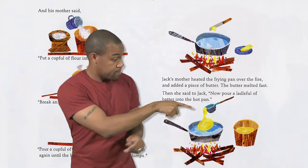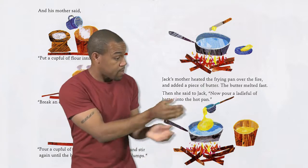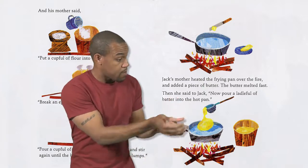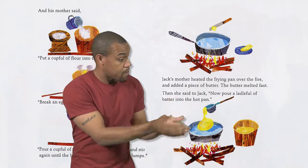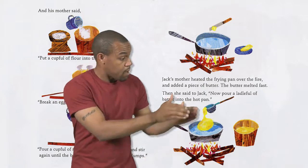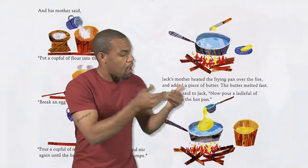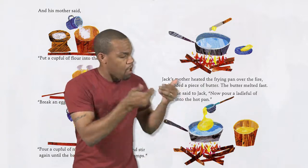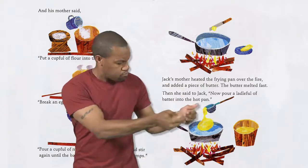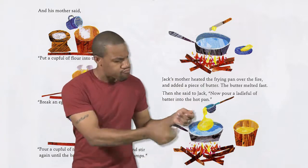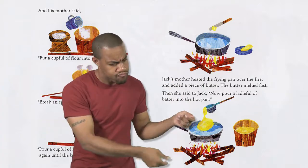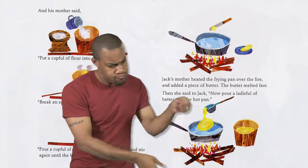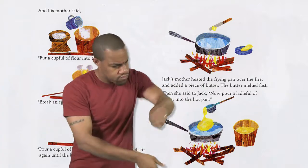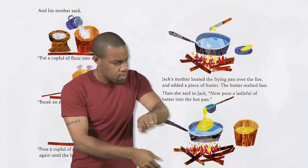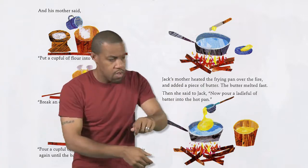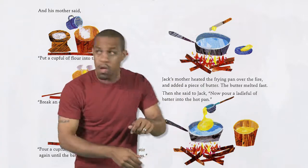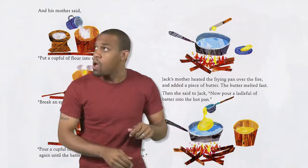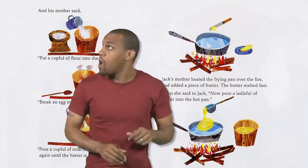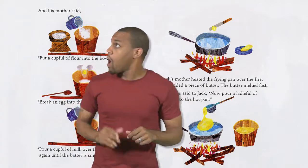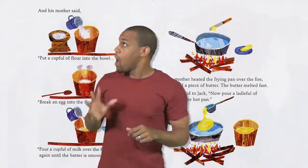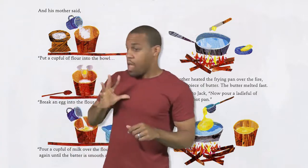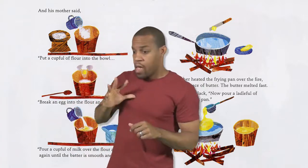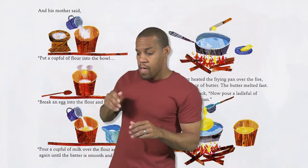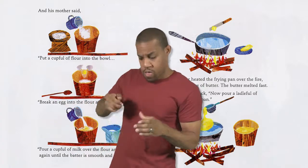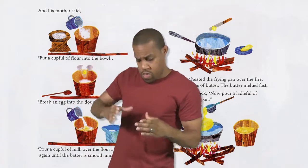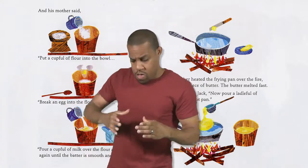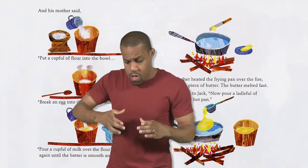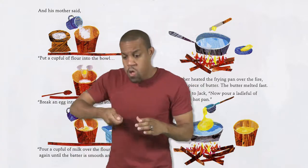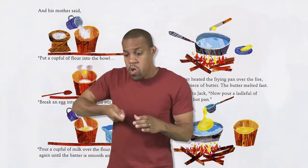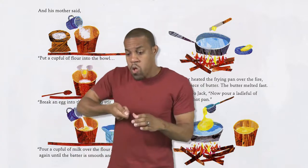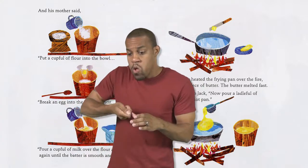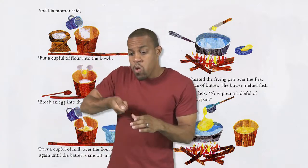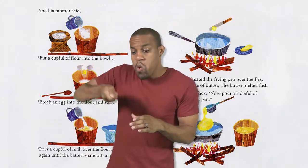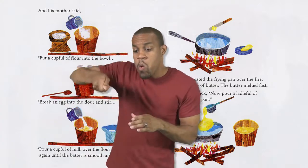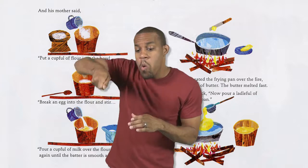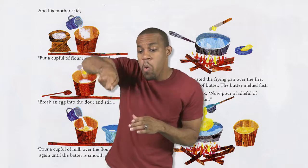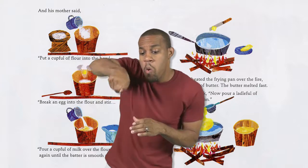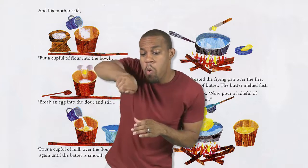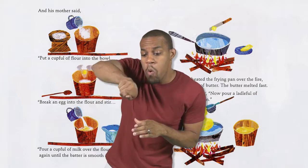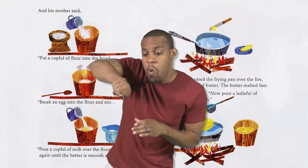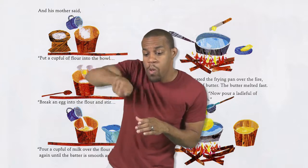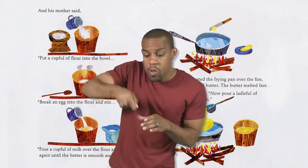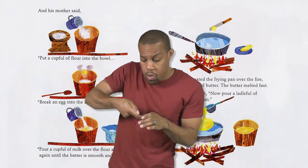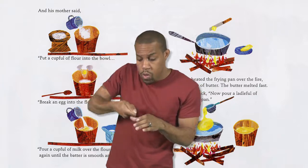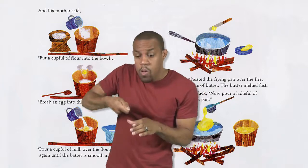Then she said to Jack Now pour a ladle full of batter into the hot pan